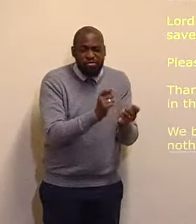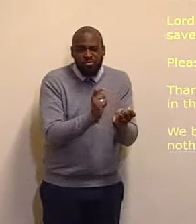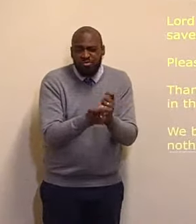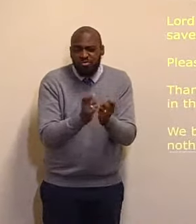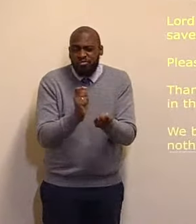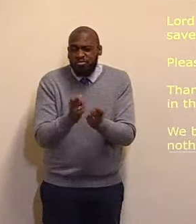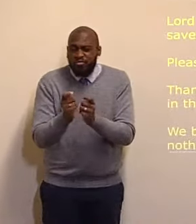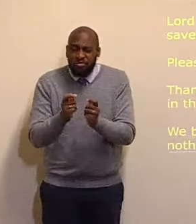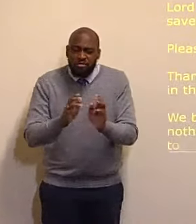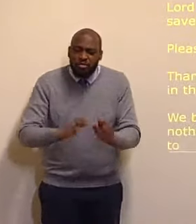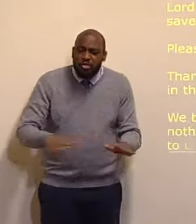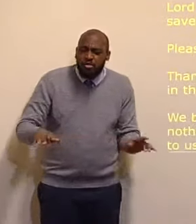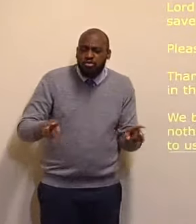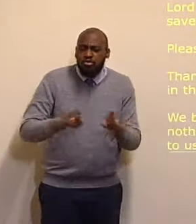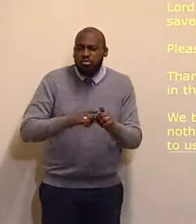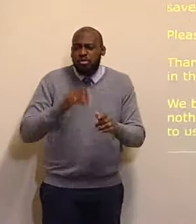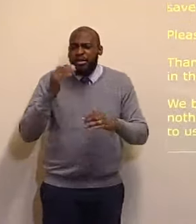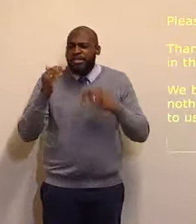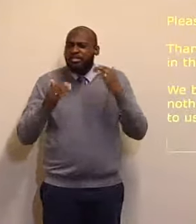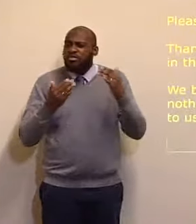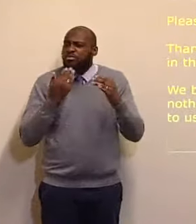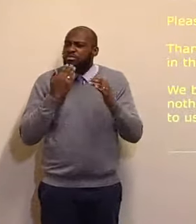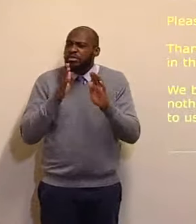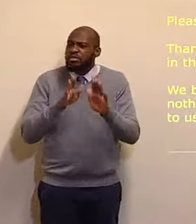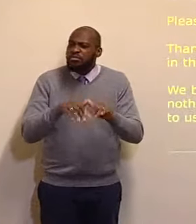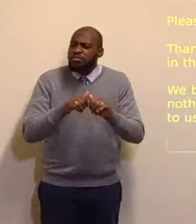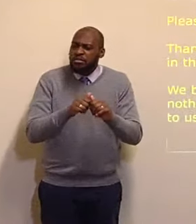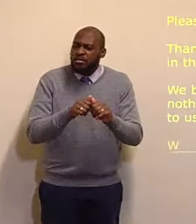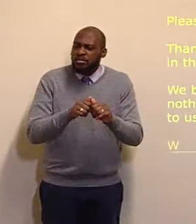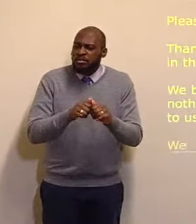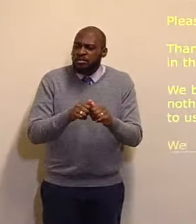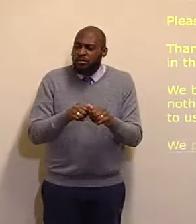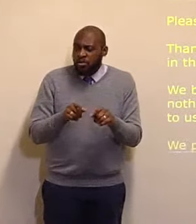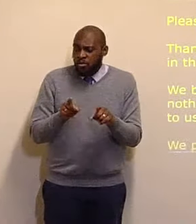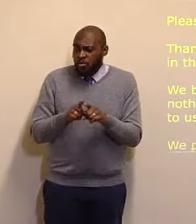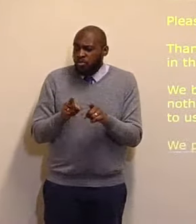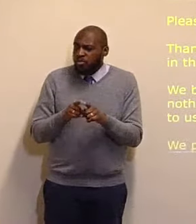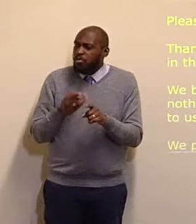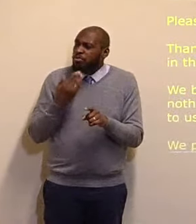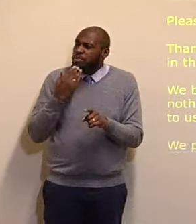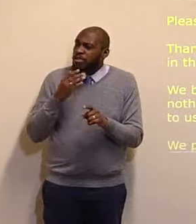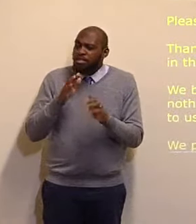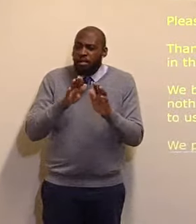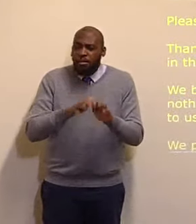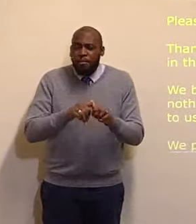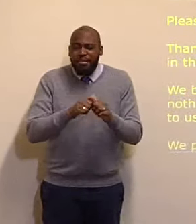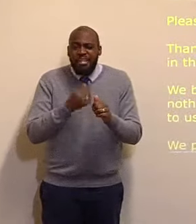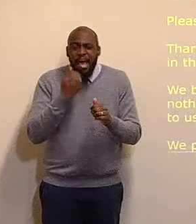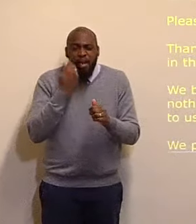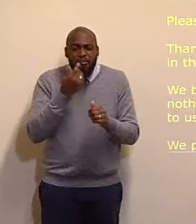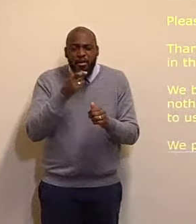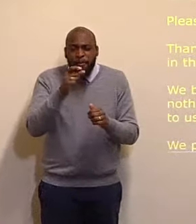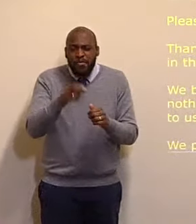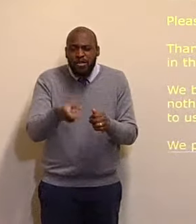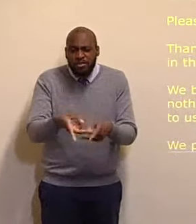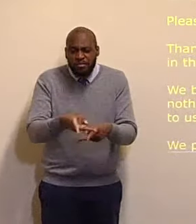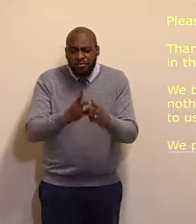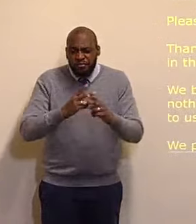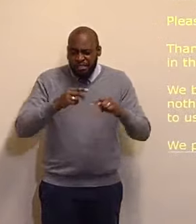adult alike. And we pray for every visitor, in our midst. We thank thee for them, that this teaching service,